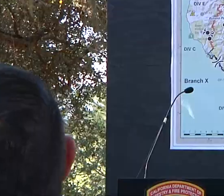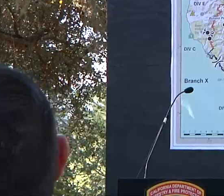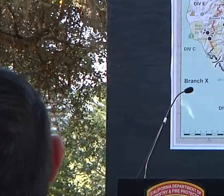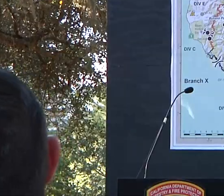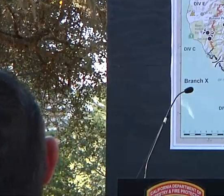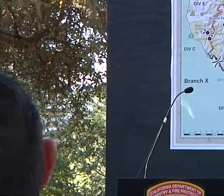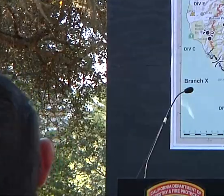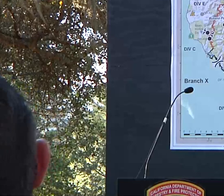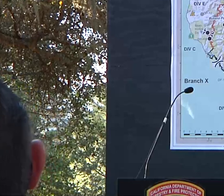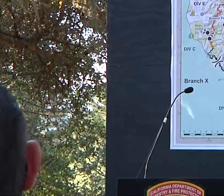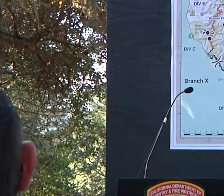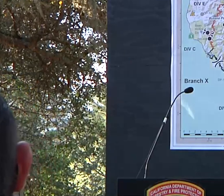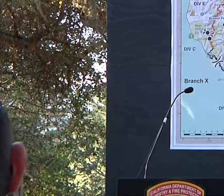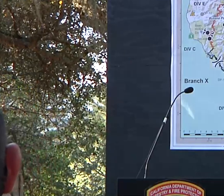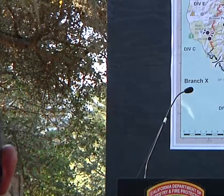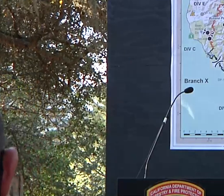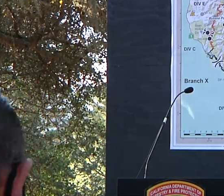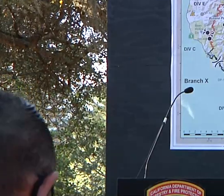10 by 12.